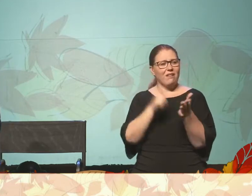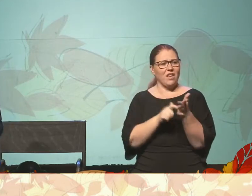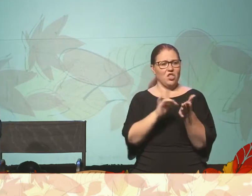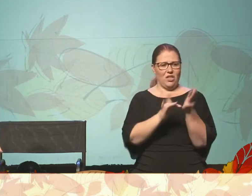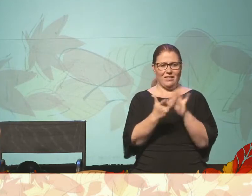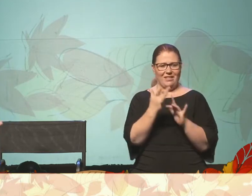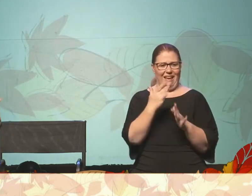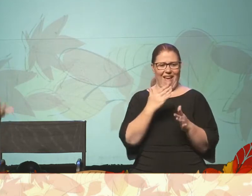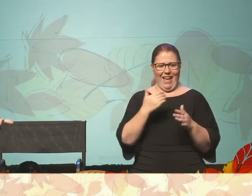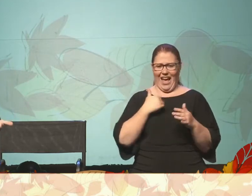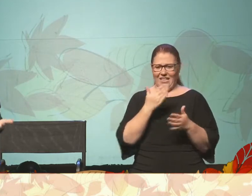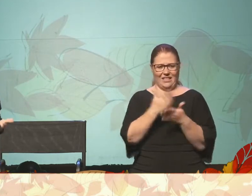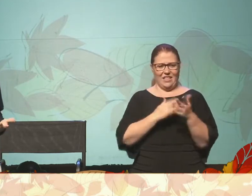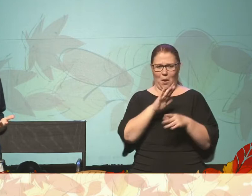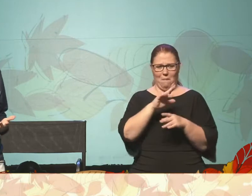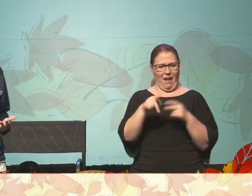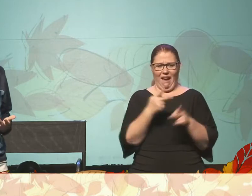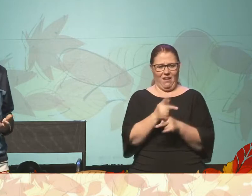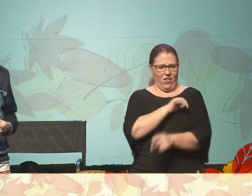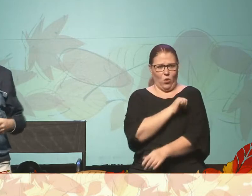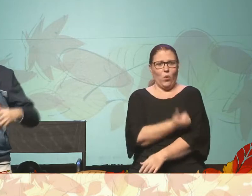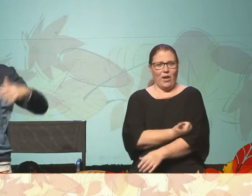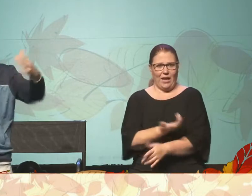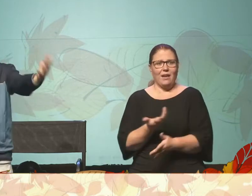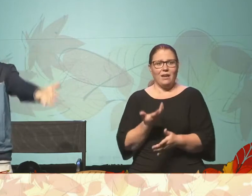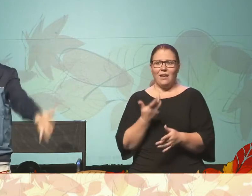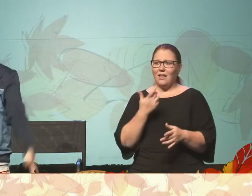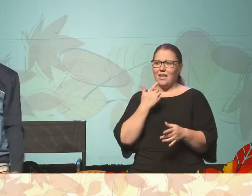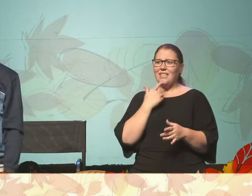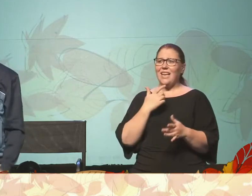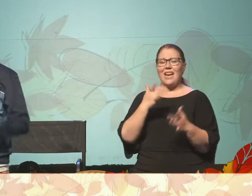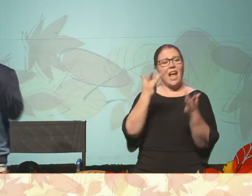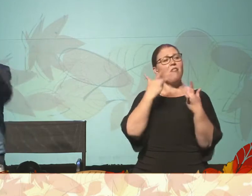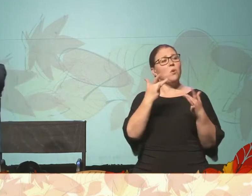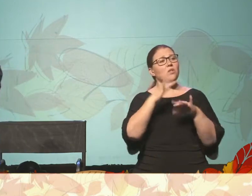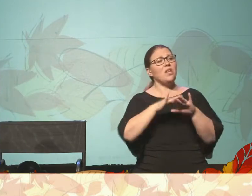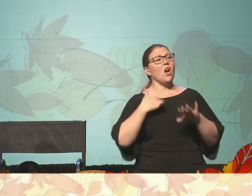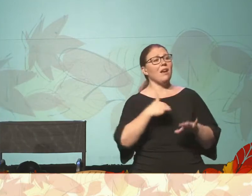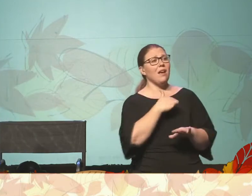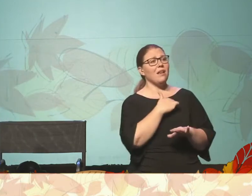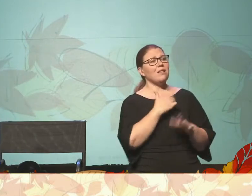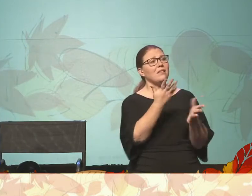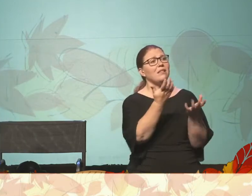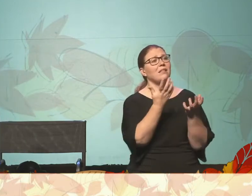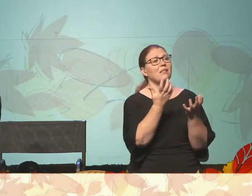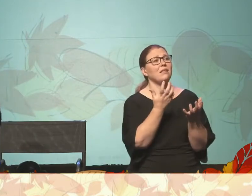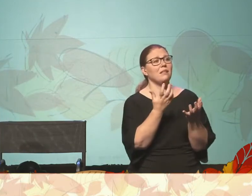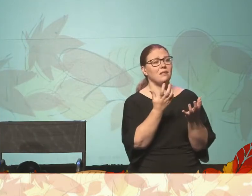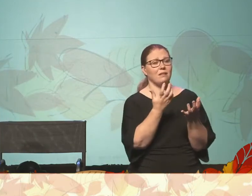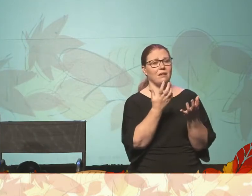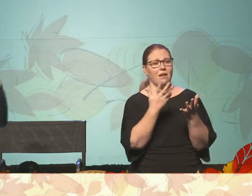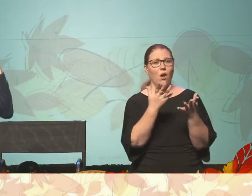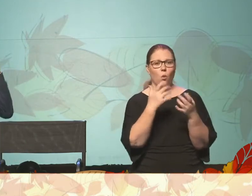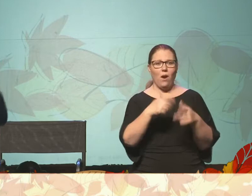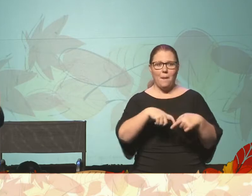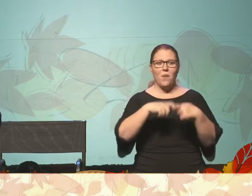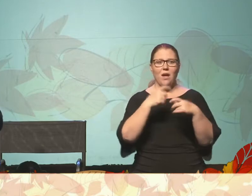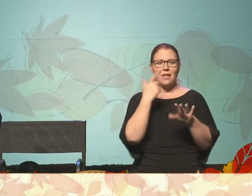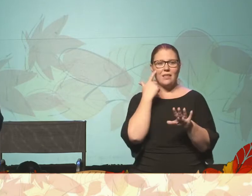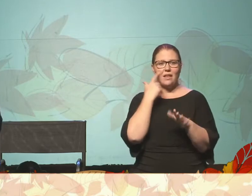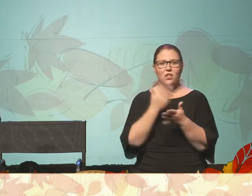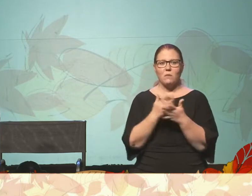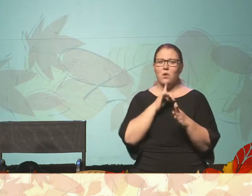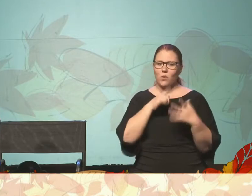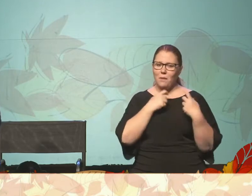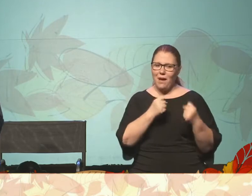some measure of authority, according to Luke. And they're saying, have mercy on us. They're crying out for mercy. And I just want to pause and say, I think there's something